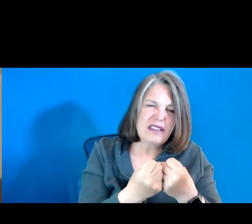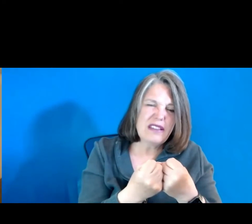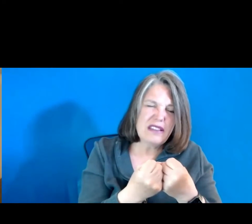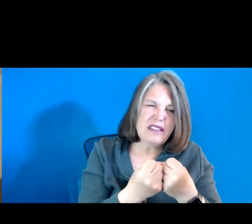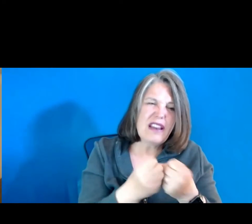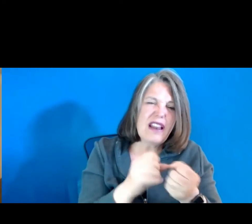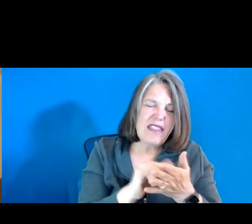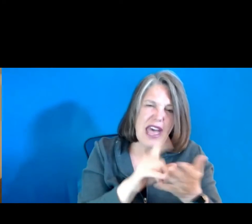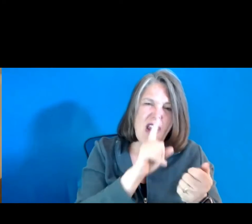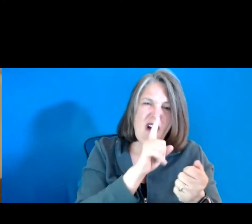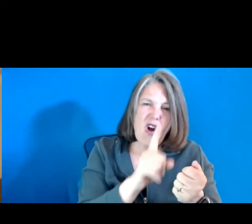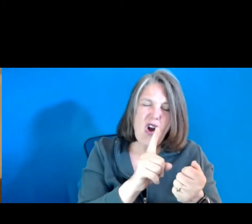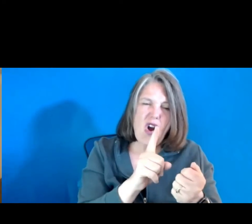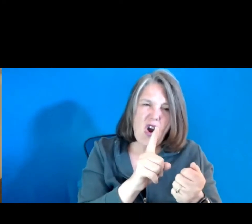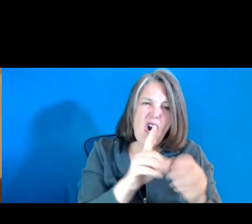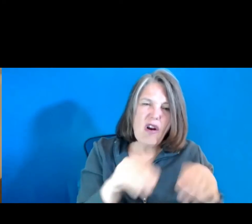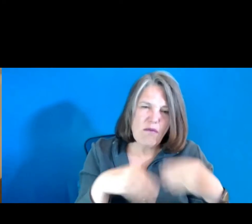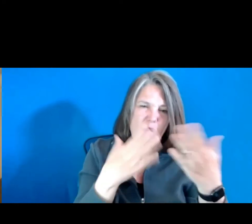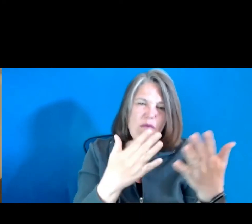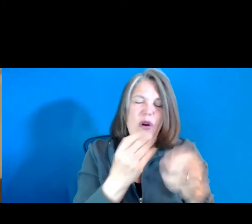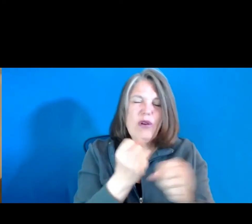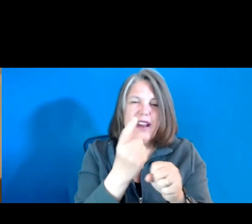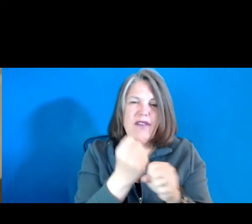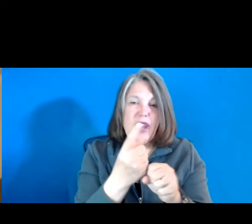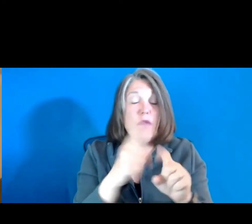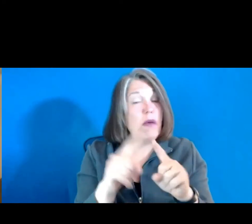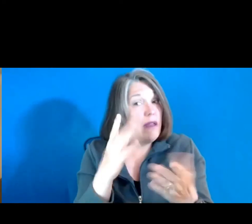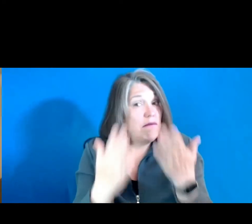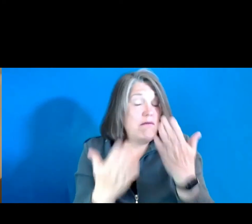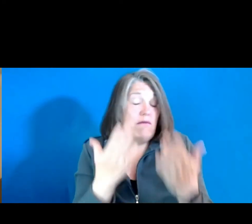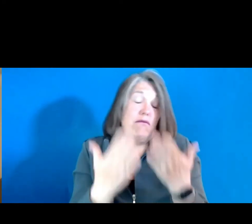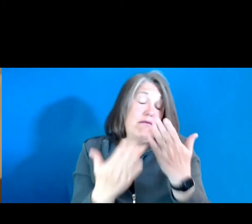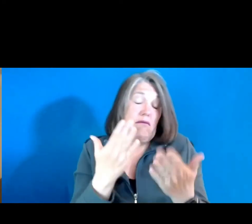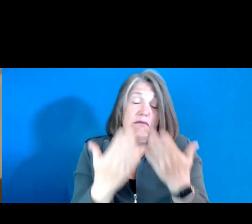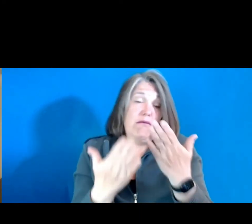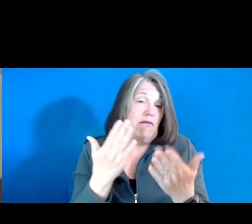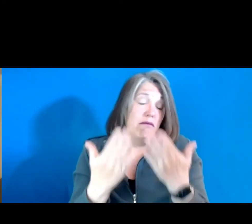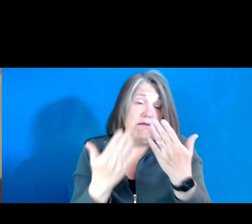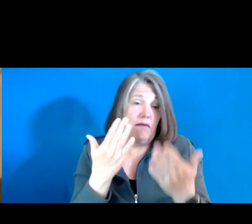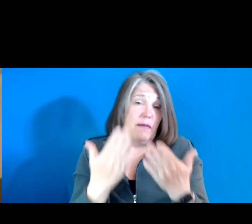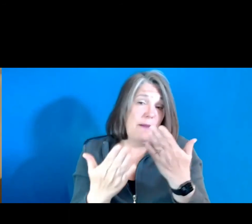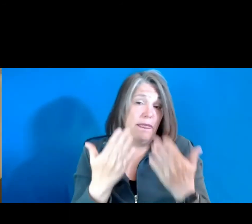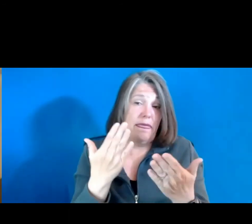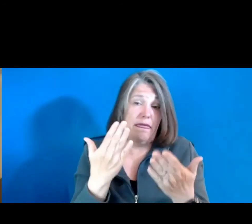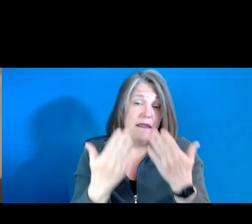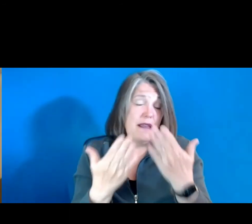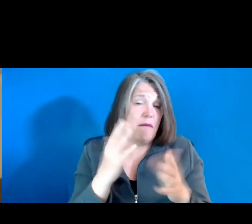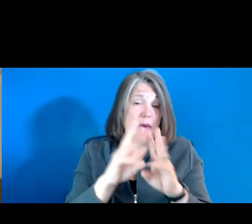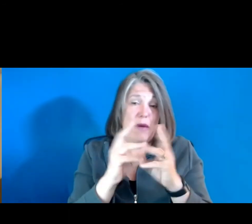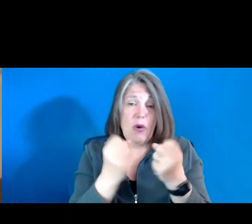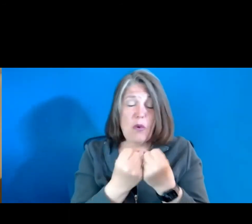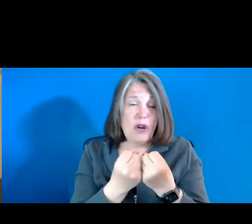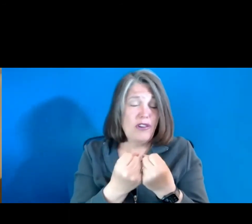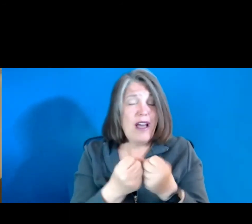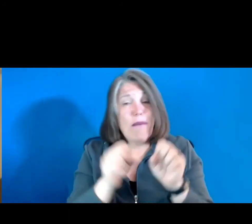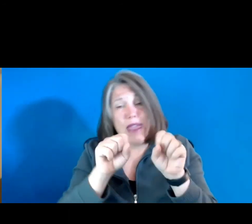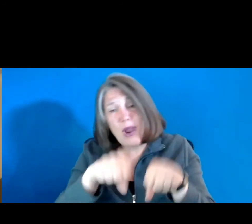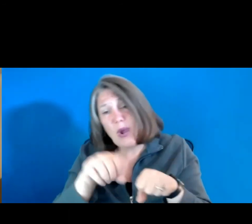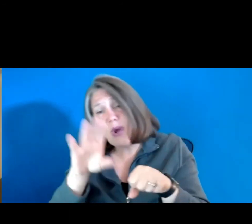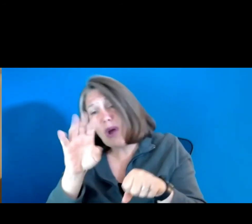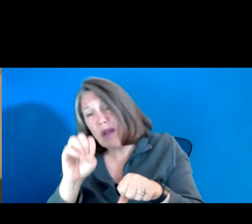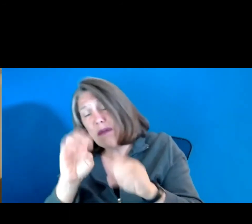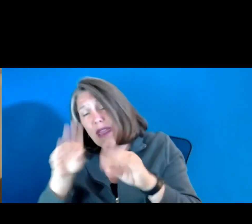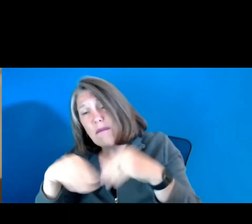that are proposed each year, but it may be a workshop. It could be a